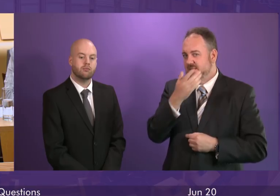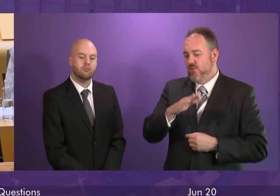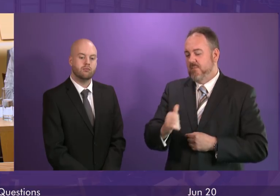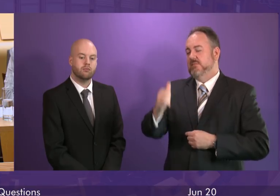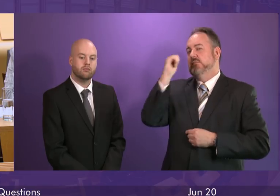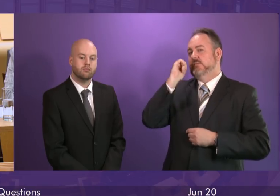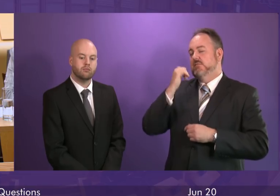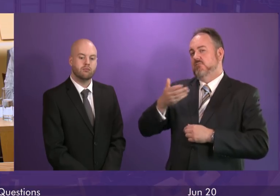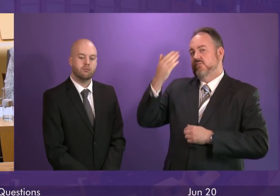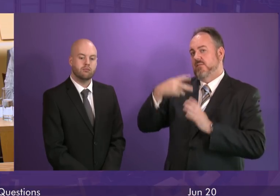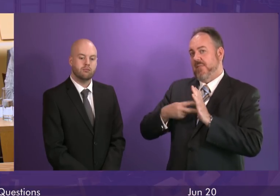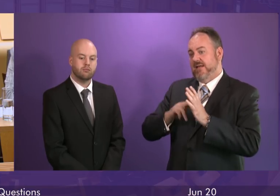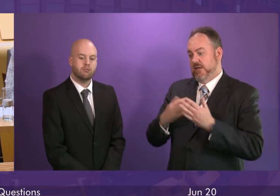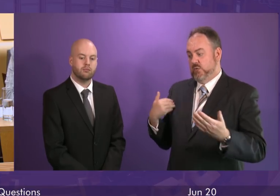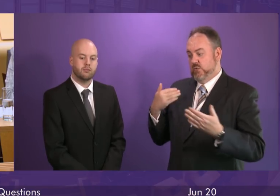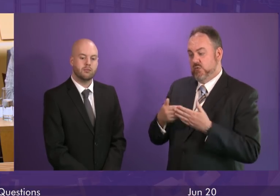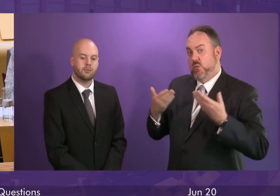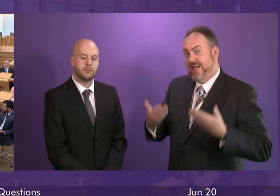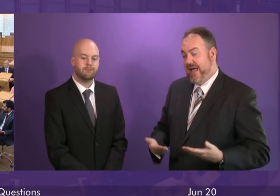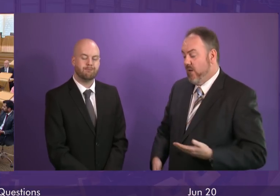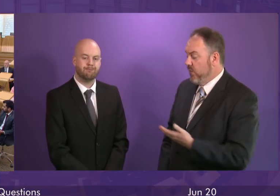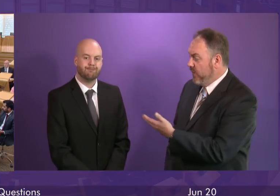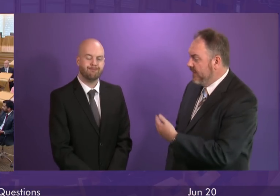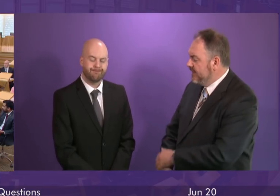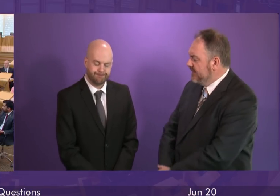right through to the present day? First Minister.